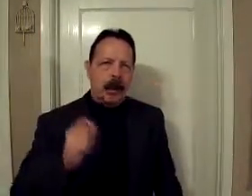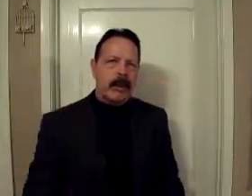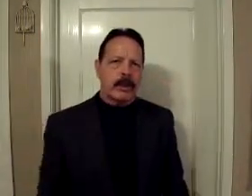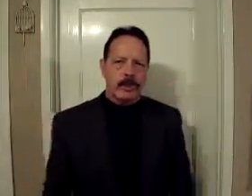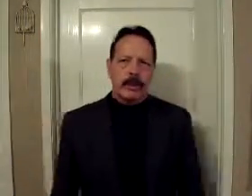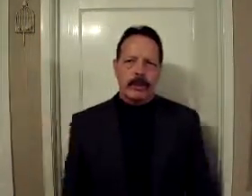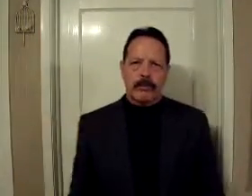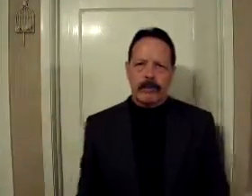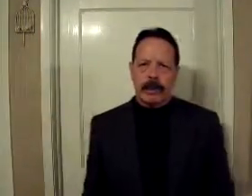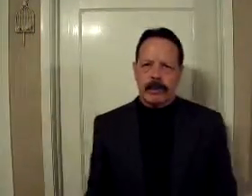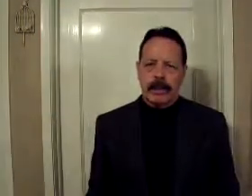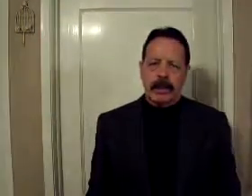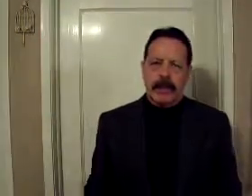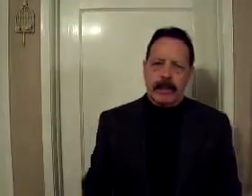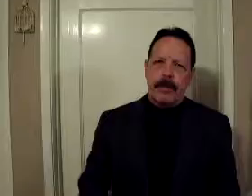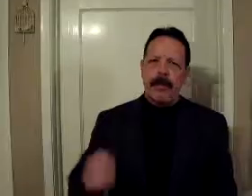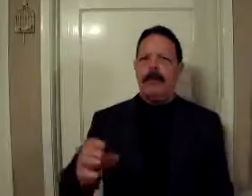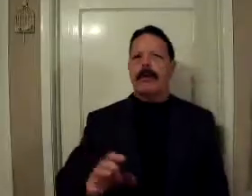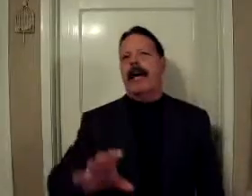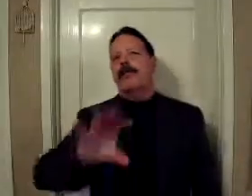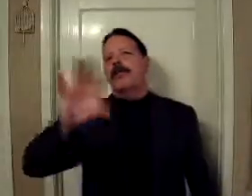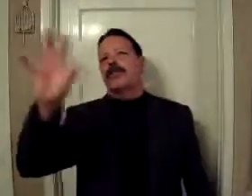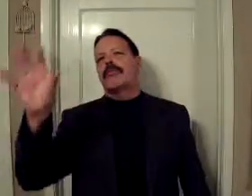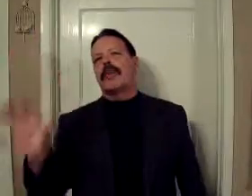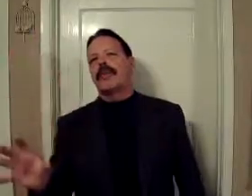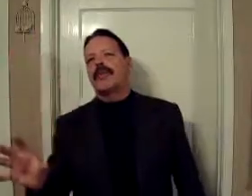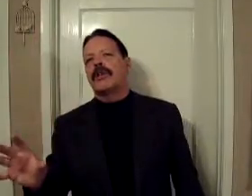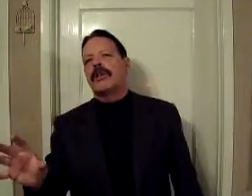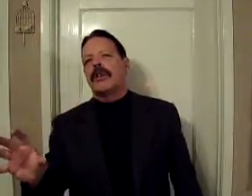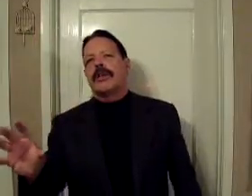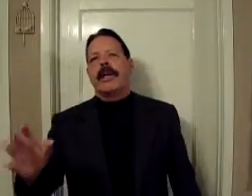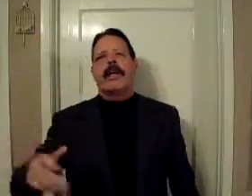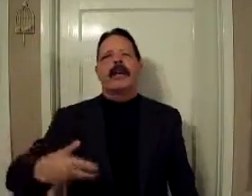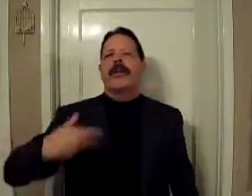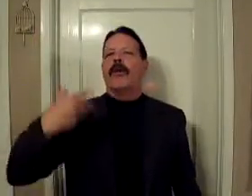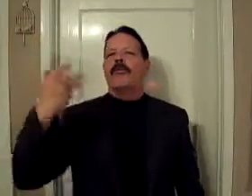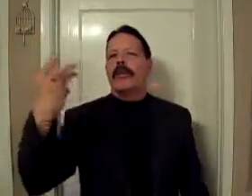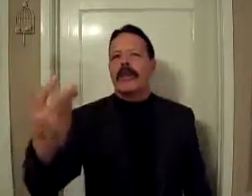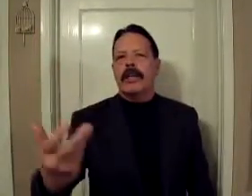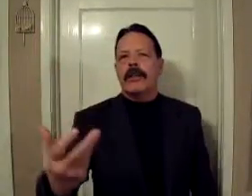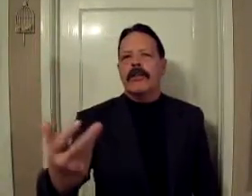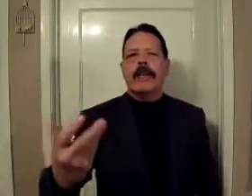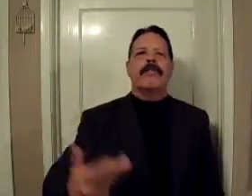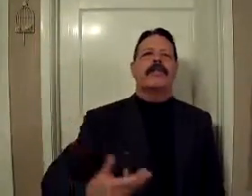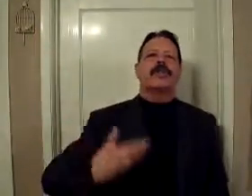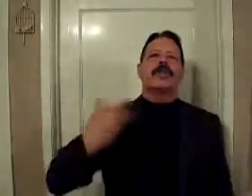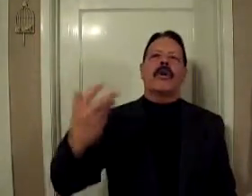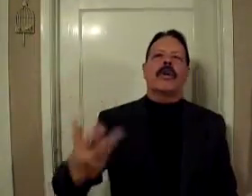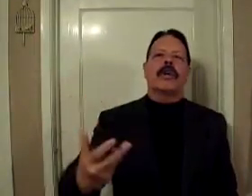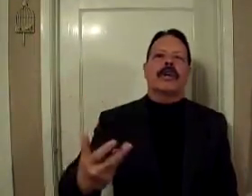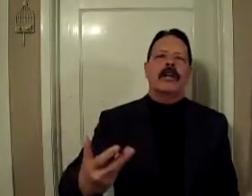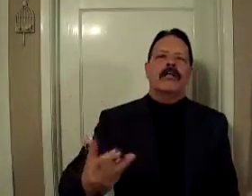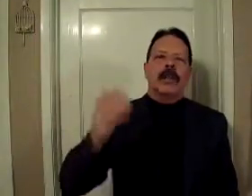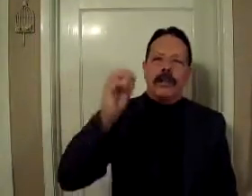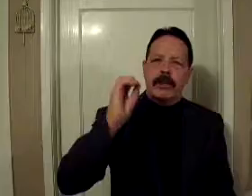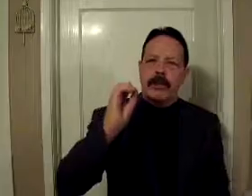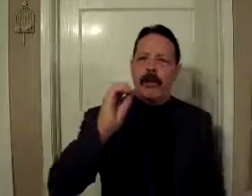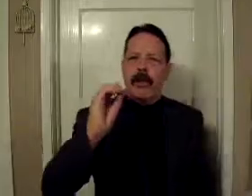Paul has written some things that people have dismissed. They don't believe. They've distorted. But it's to their